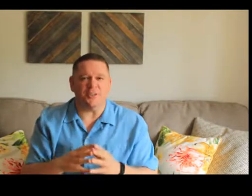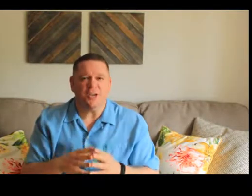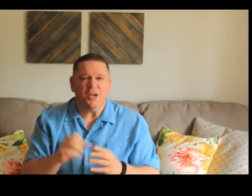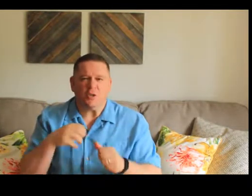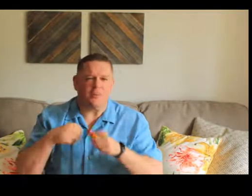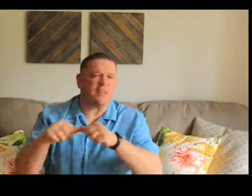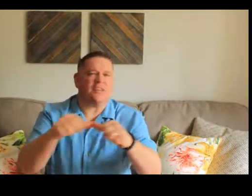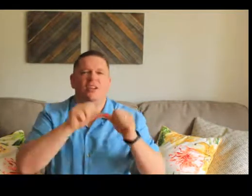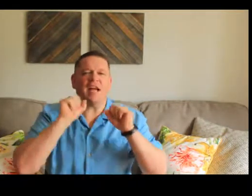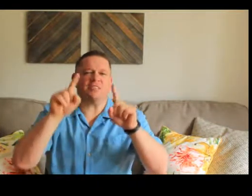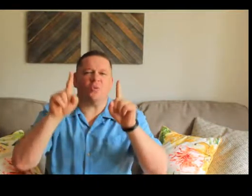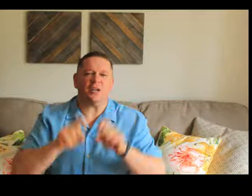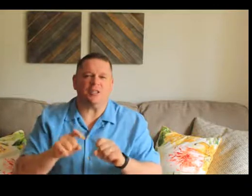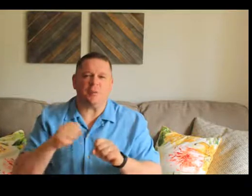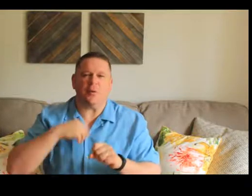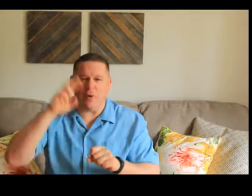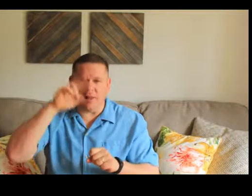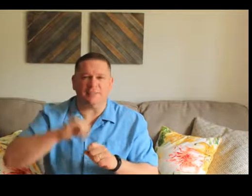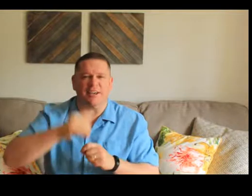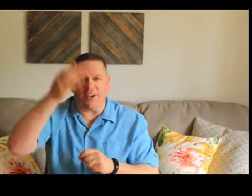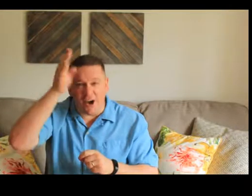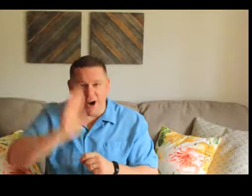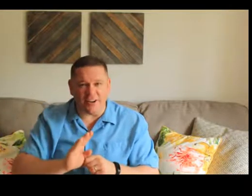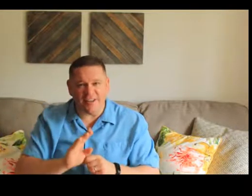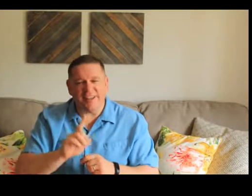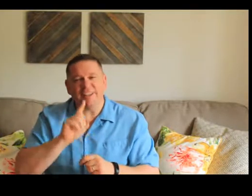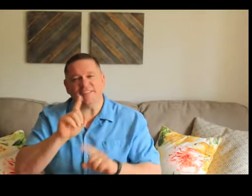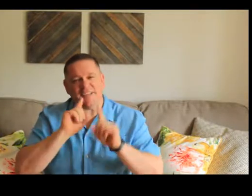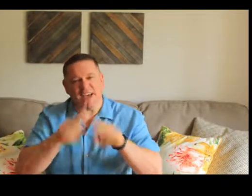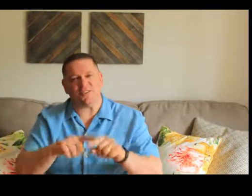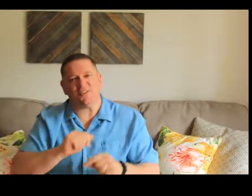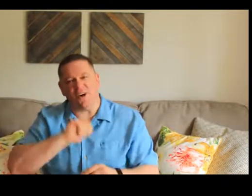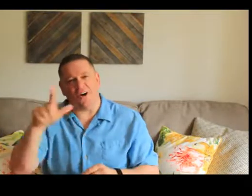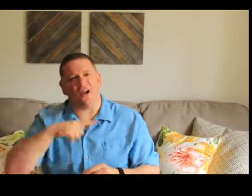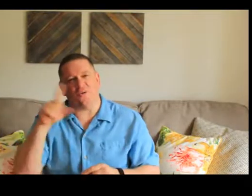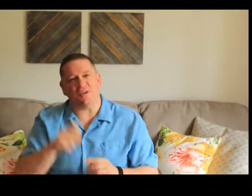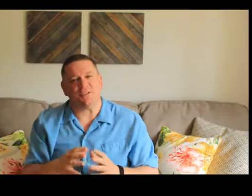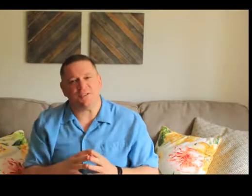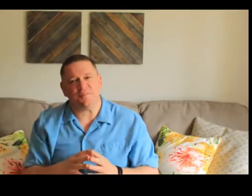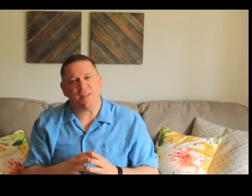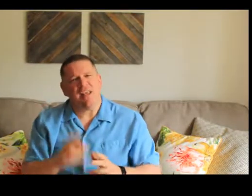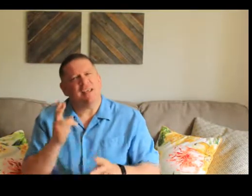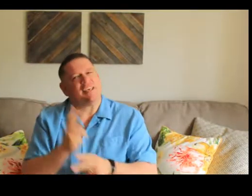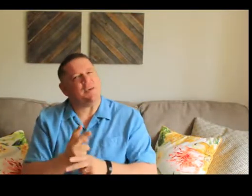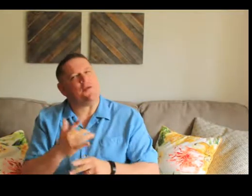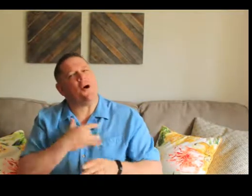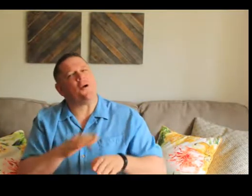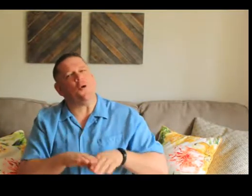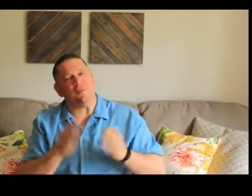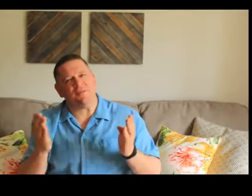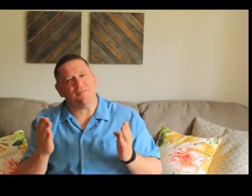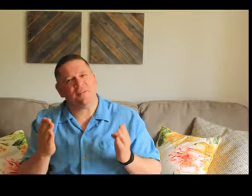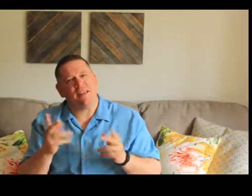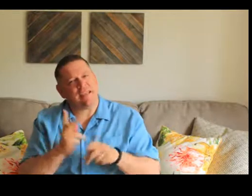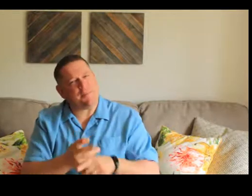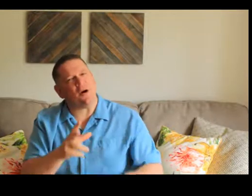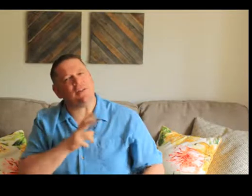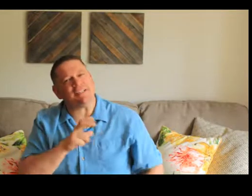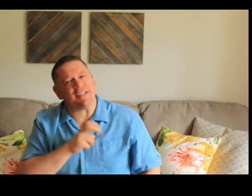So as we continue to ask the questions, may we realize that God is the answer to all our questions. Keep your heart open. Keep on listening.